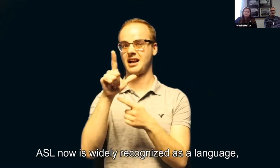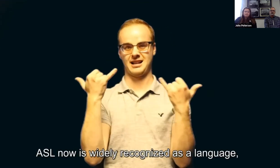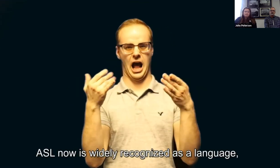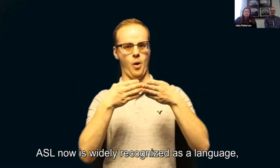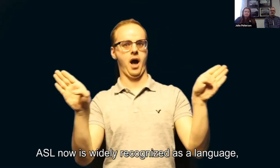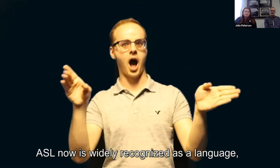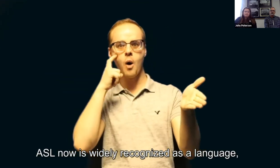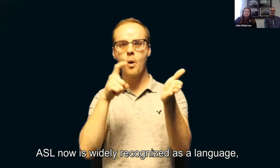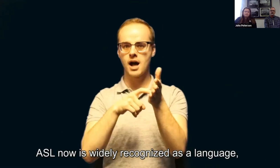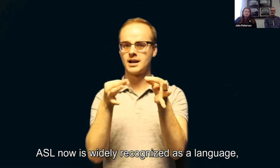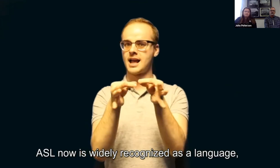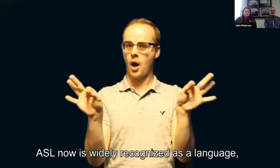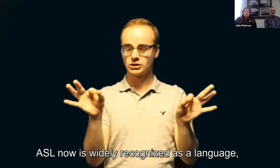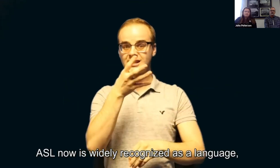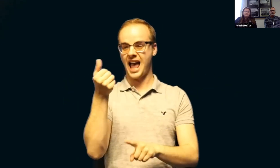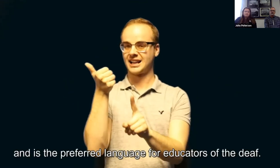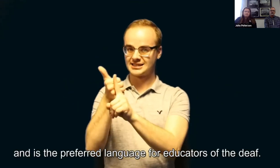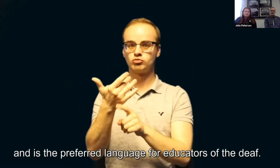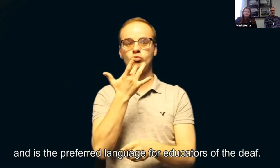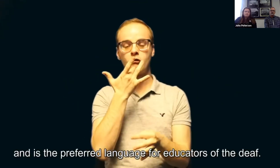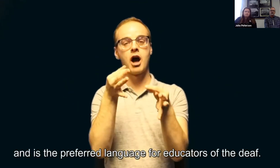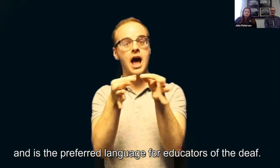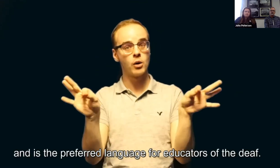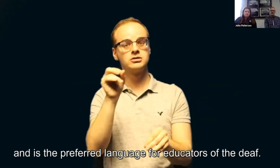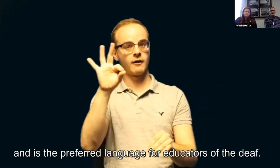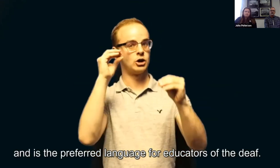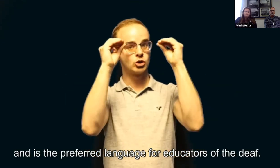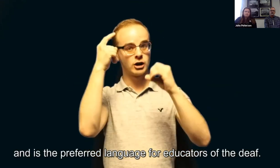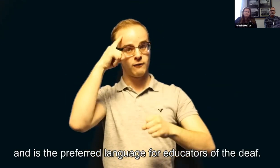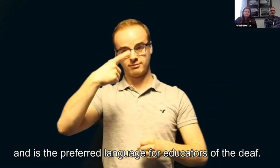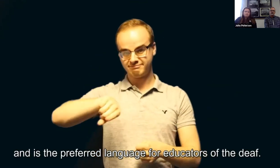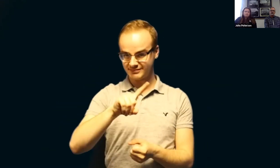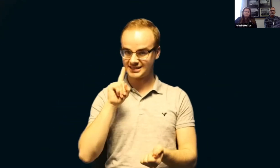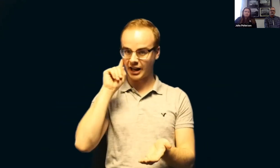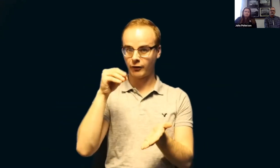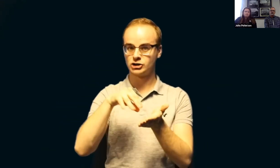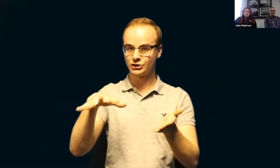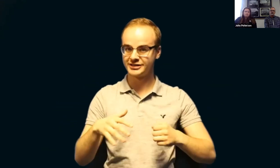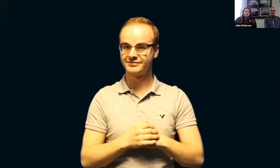ASL now is widely recognized as a language, and is the preferred language of educators of the deaf.